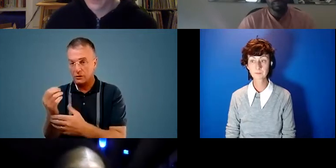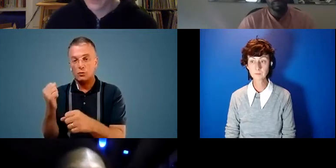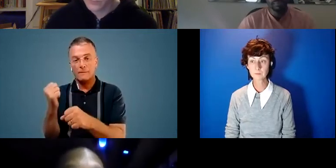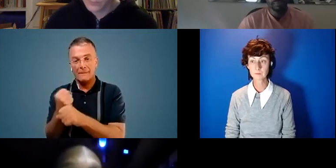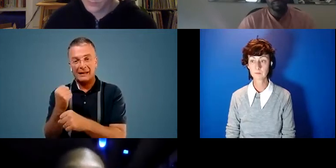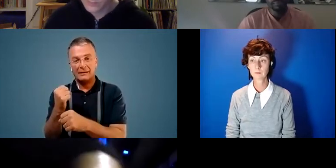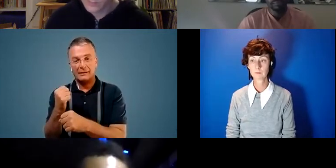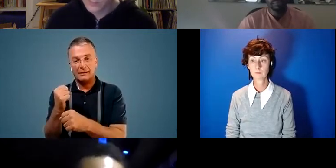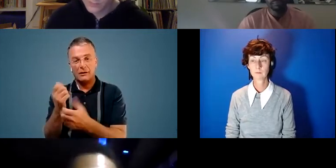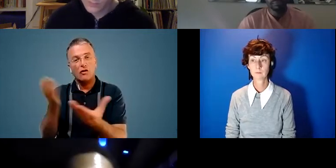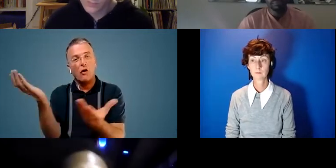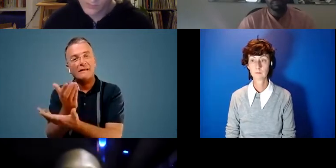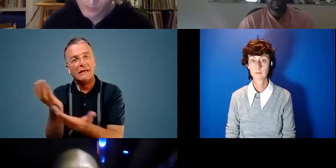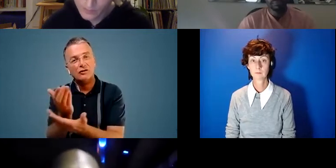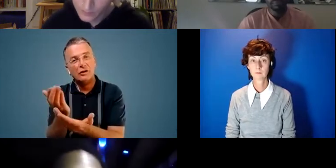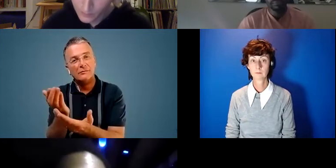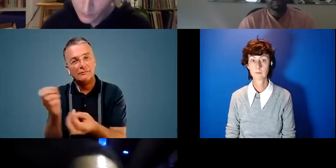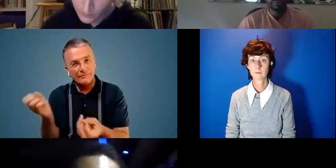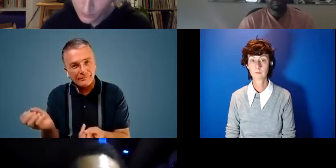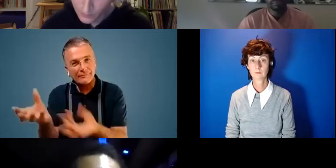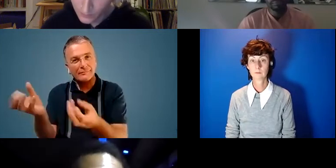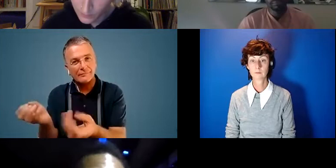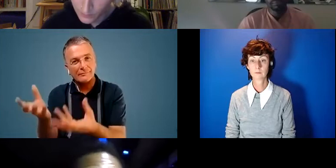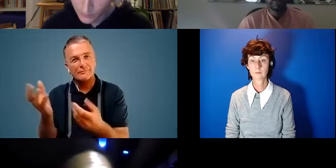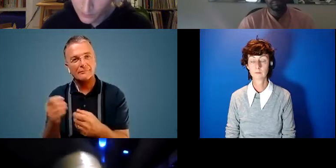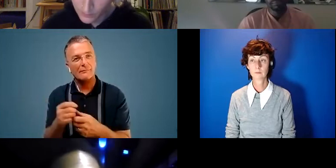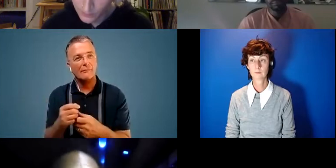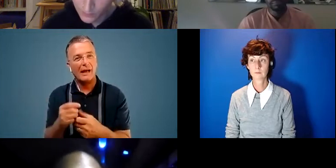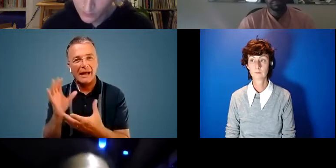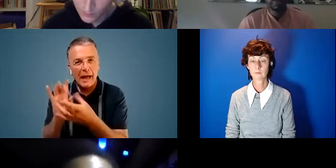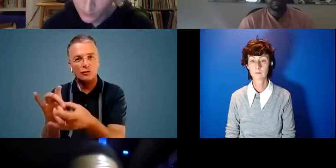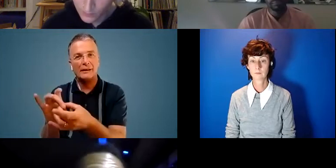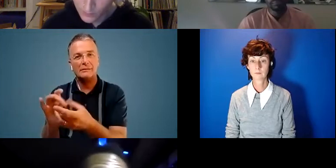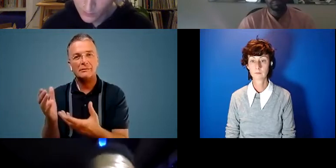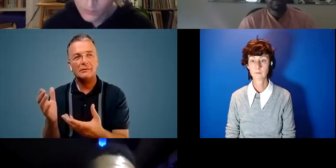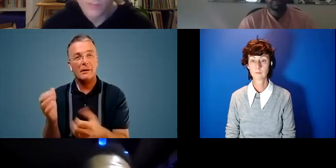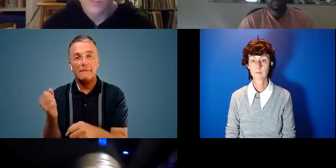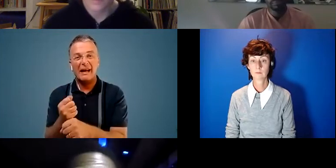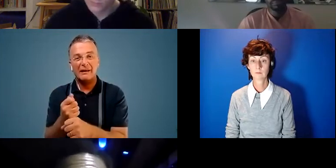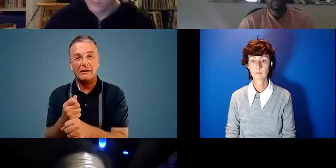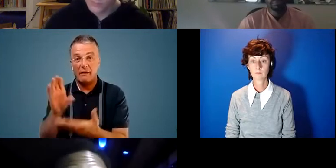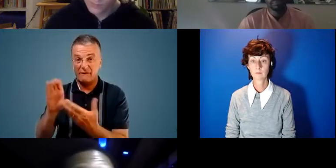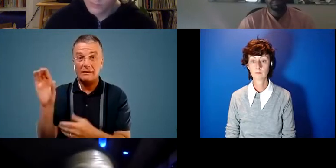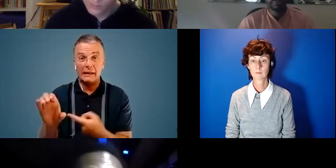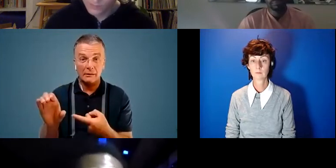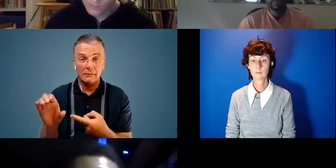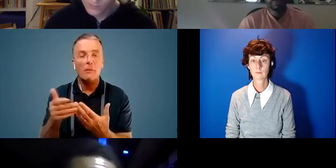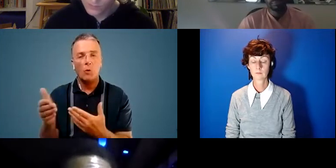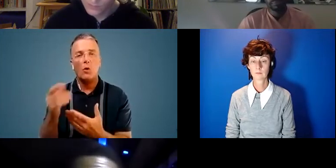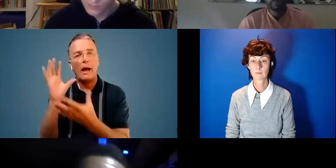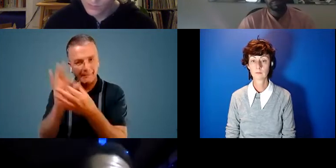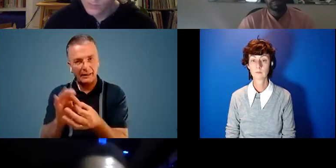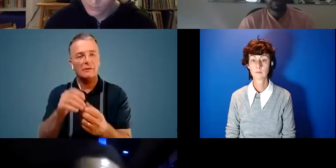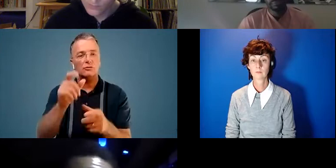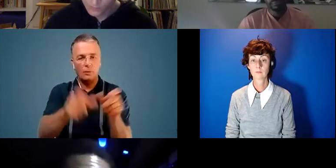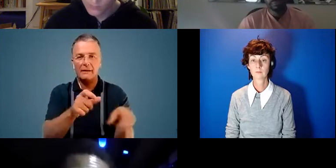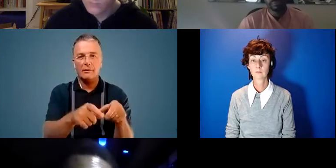conversation, make the engagement, make even the funding more applicable to people that